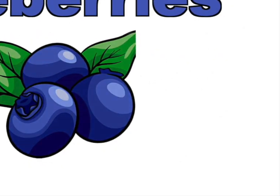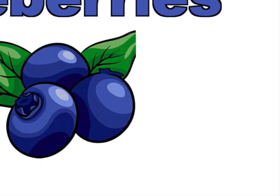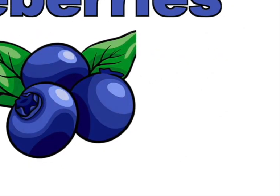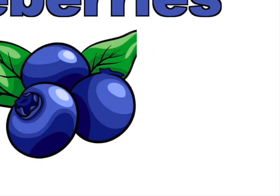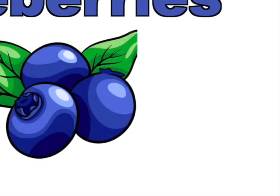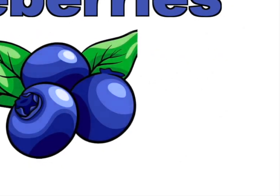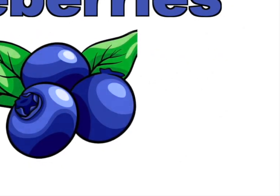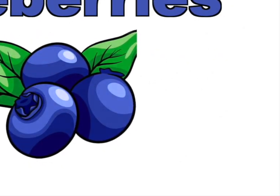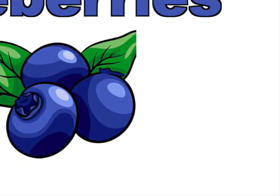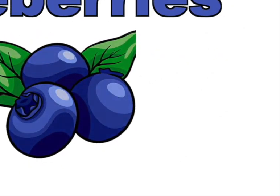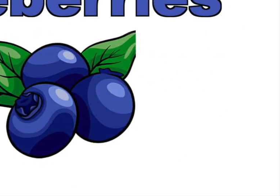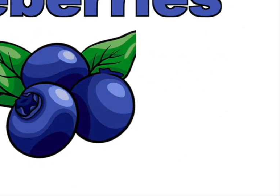Blueberries.